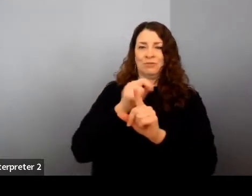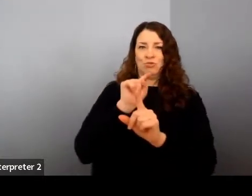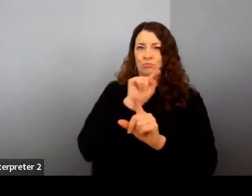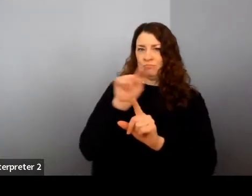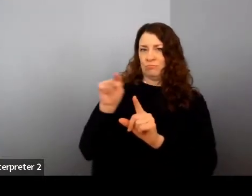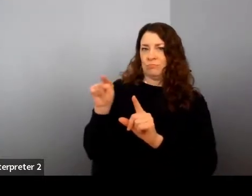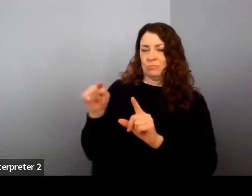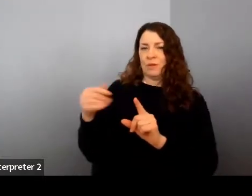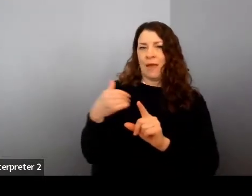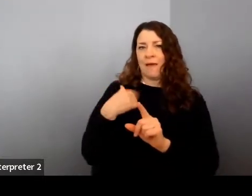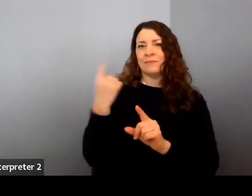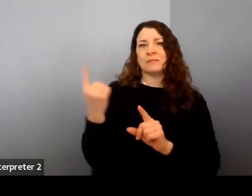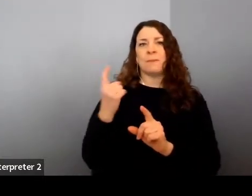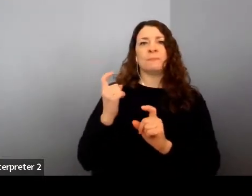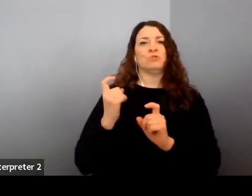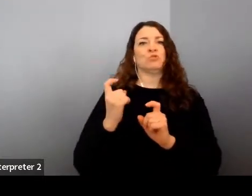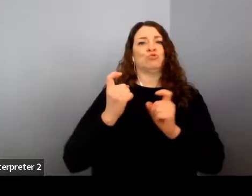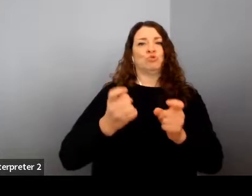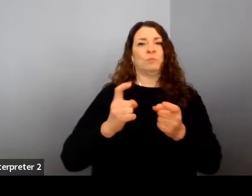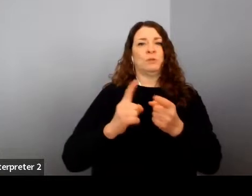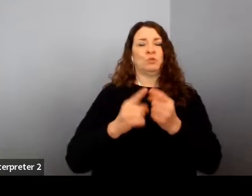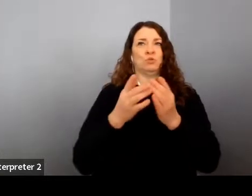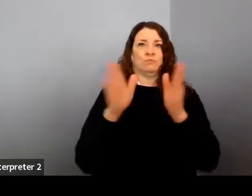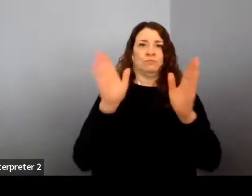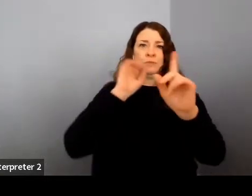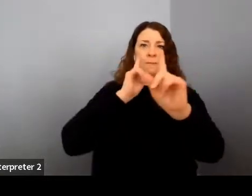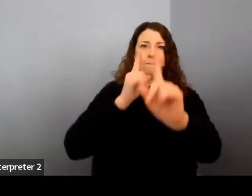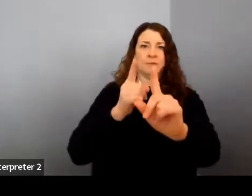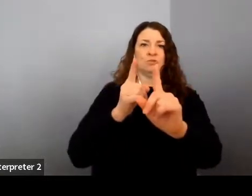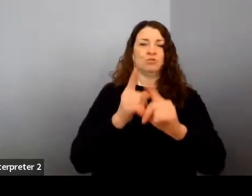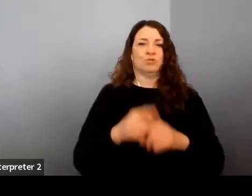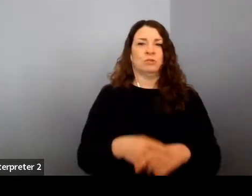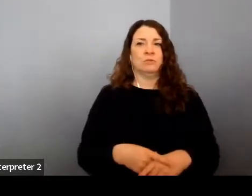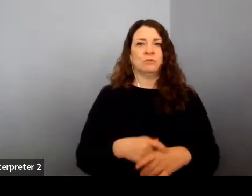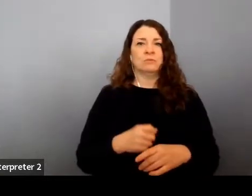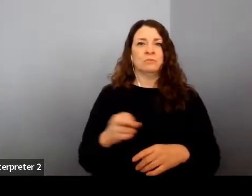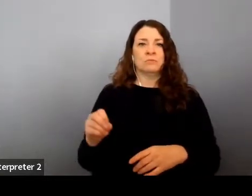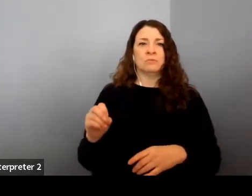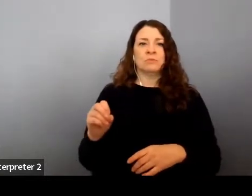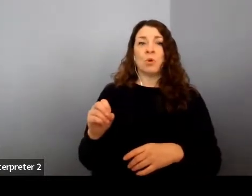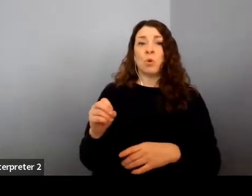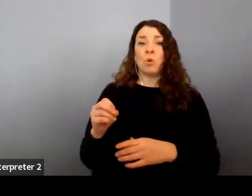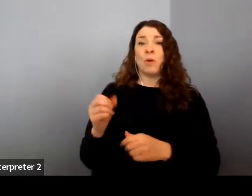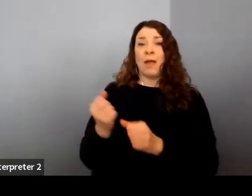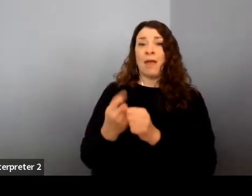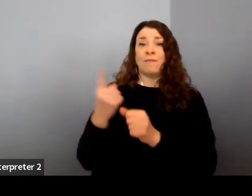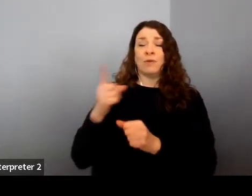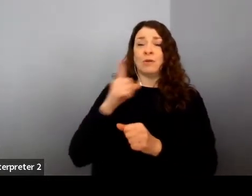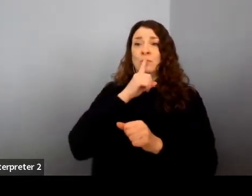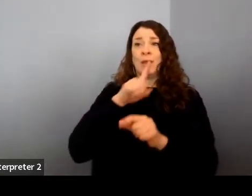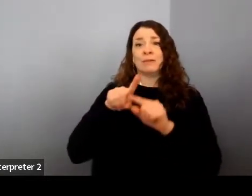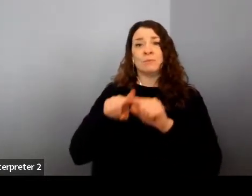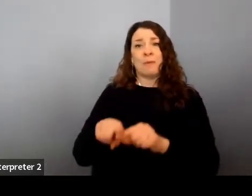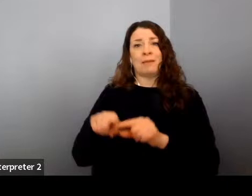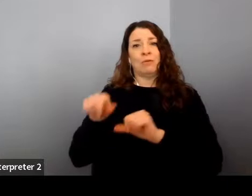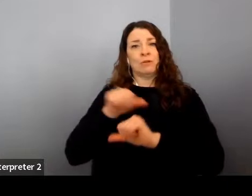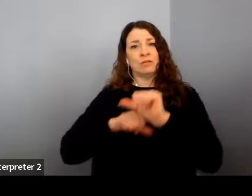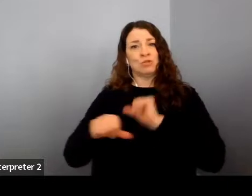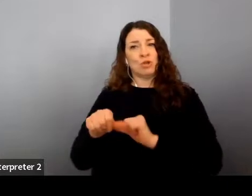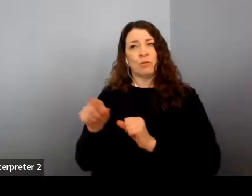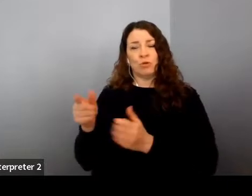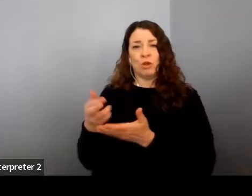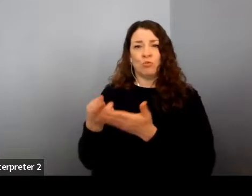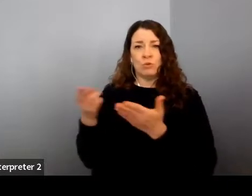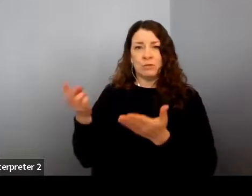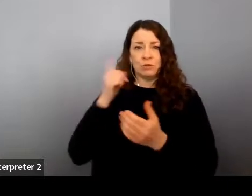mission, whatever that mission is and looking to everyone around you as both resources and sources of inspiration. I always feel like I